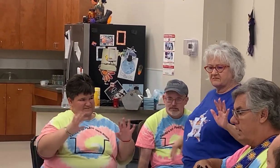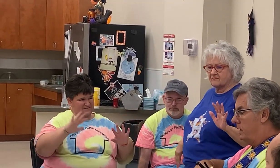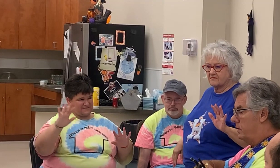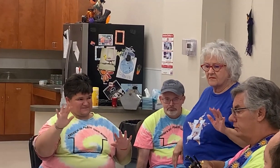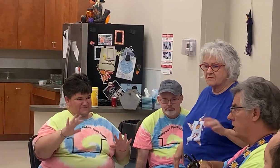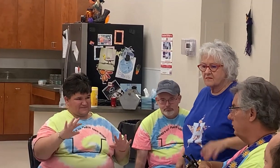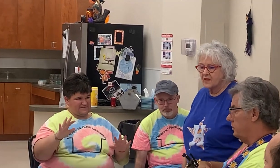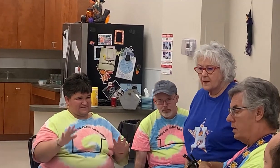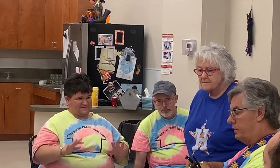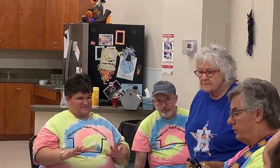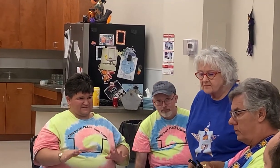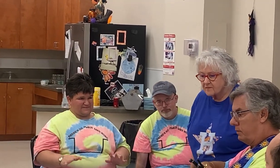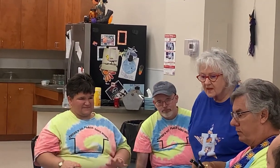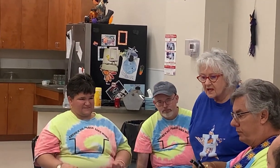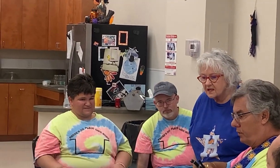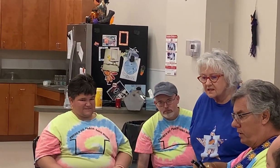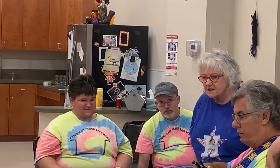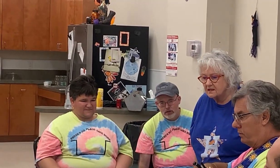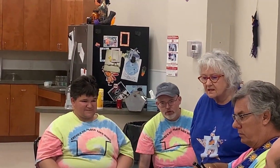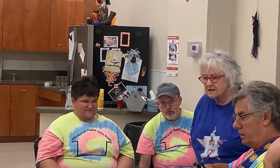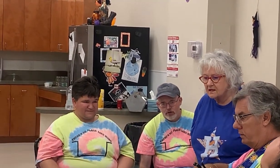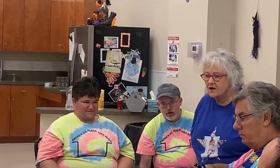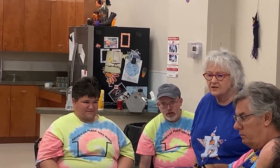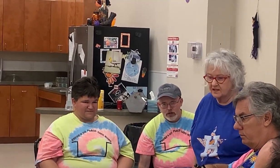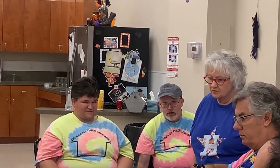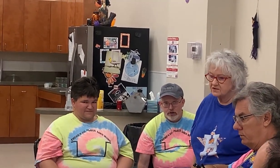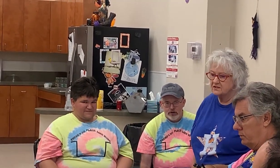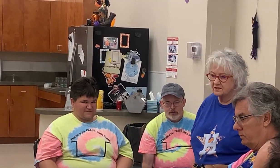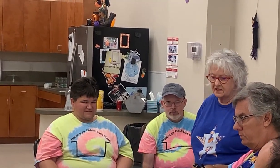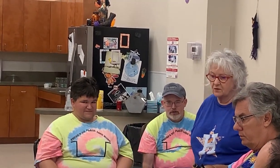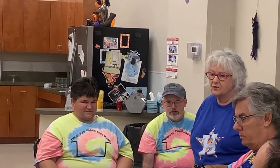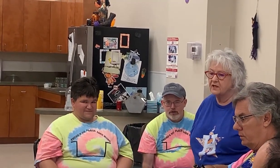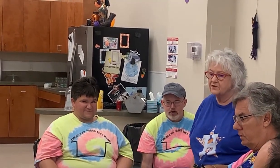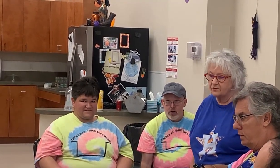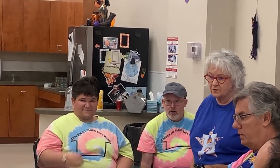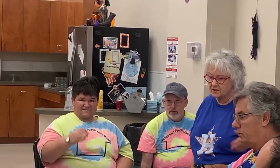right. afraid no good. I'm afraid Okay. We'll just go. you want.